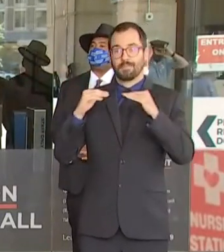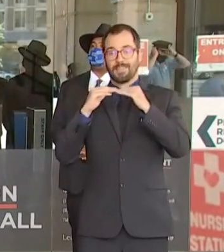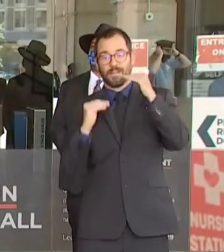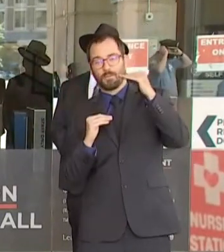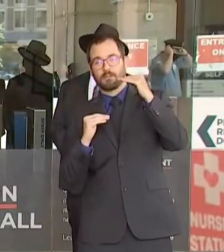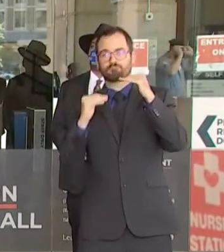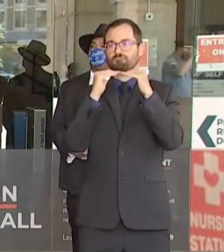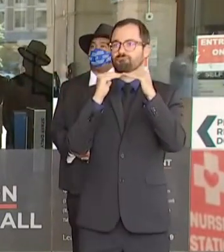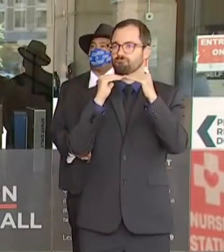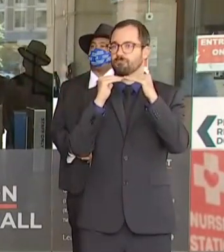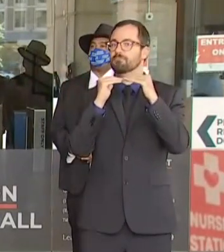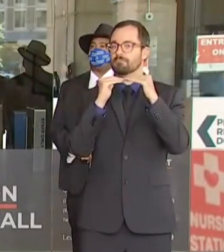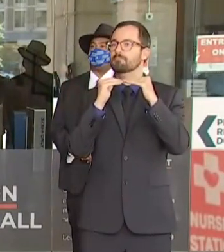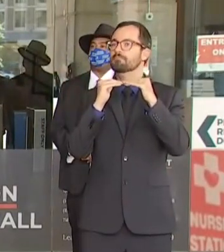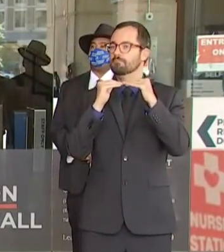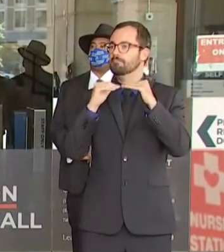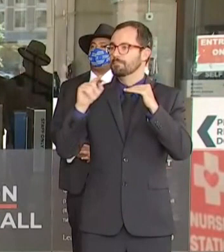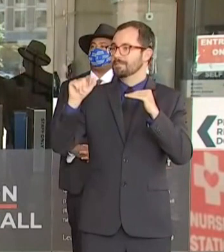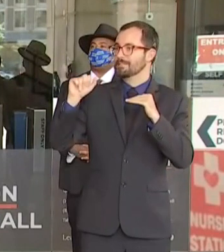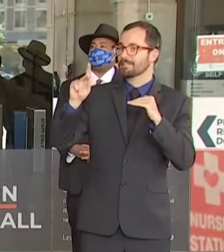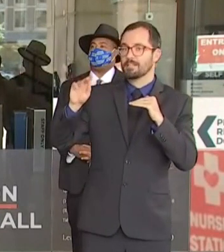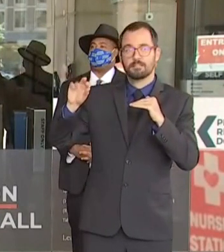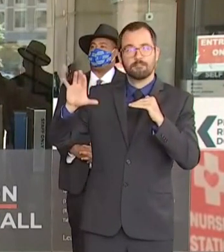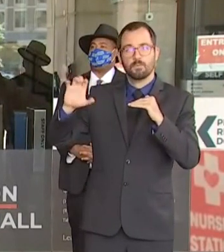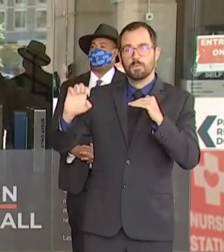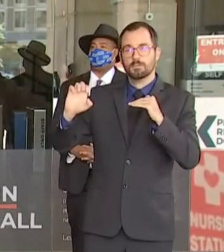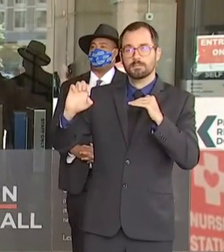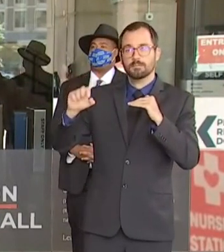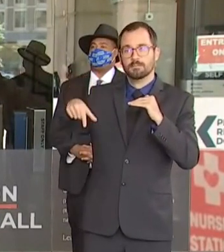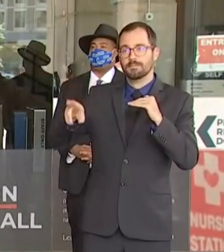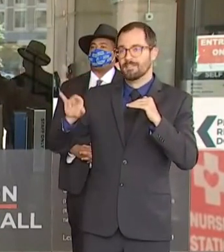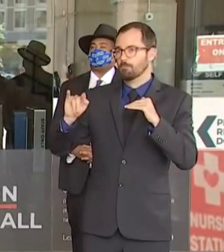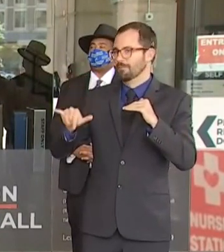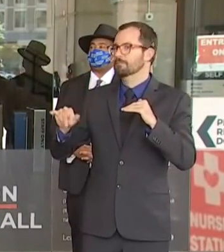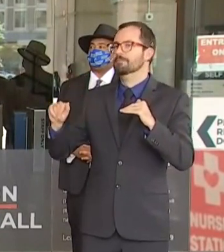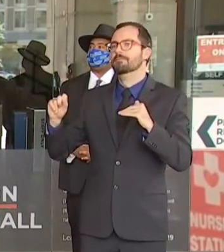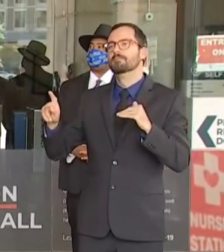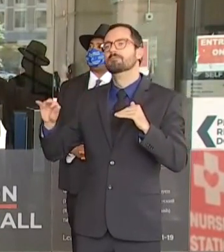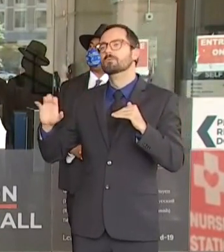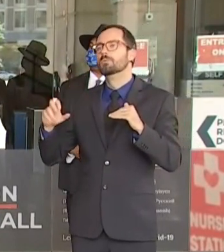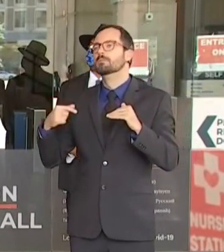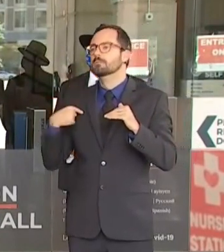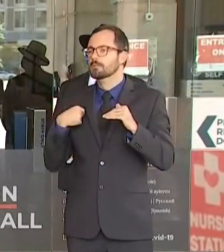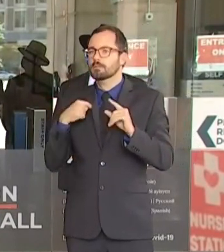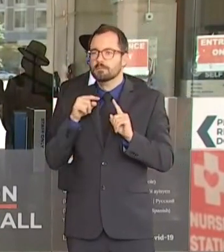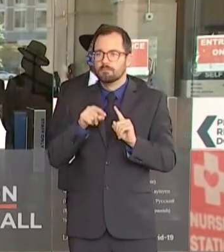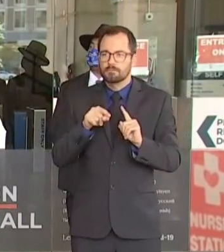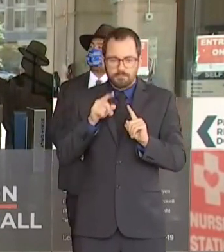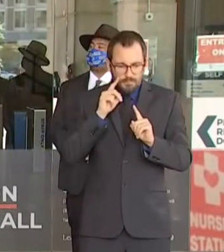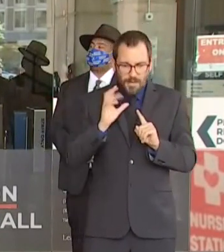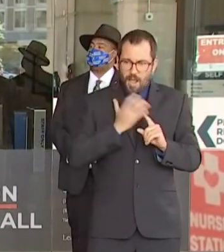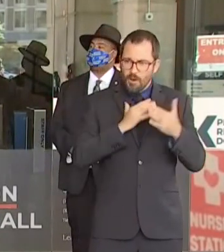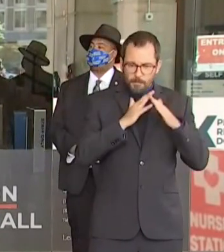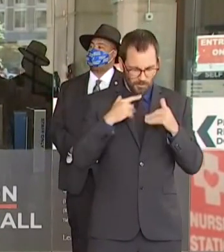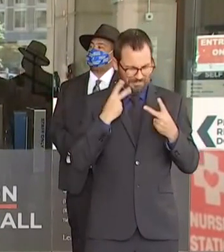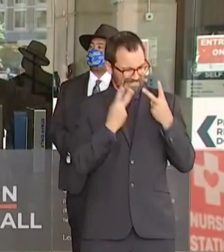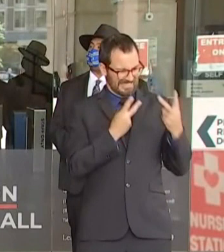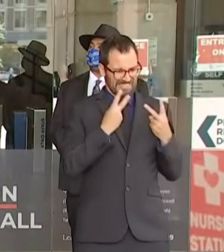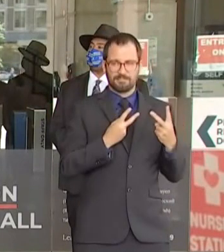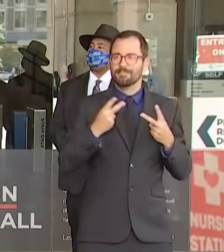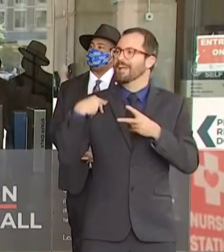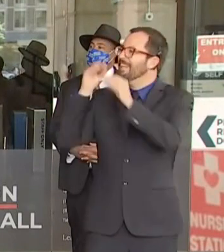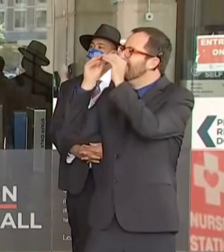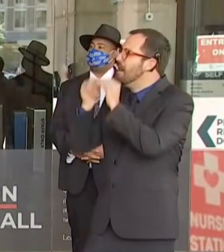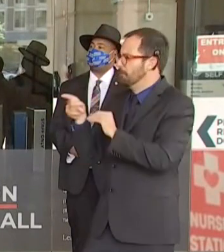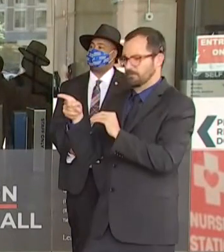city did not match what we were seeing firsthand with the Latino families that we work with. Many families